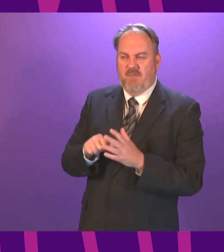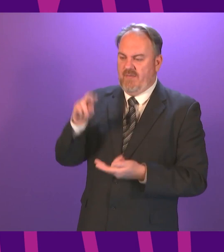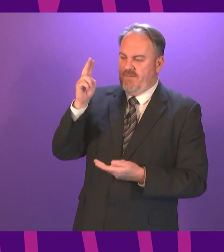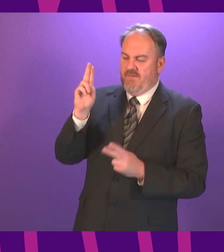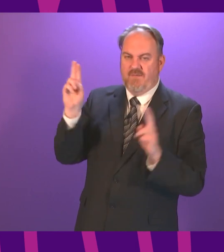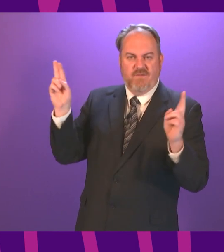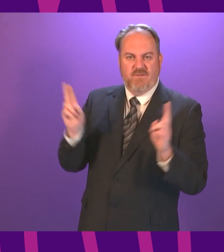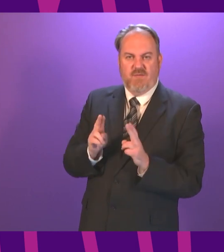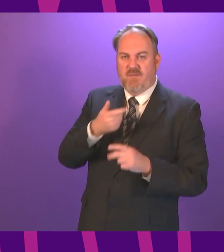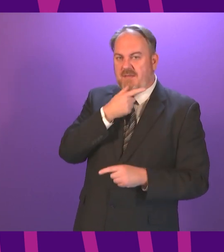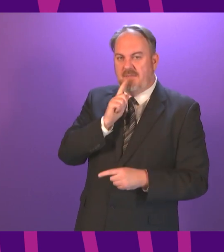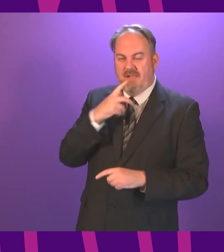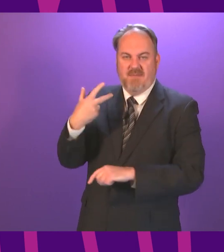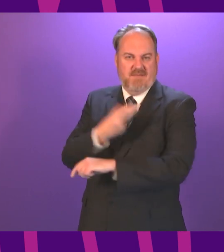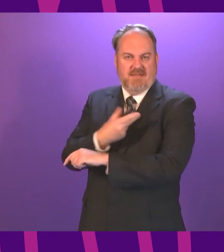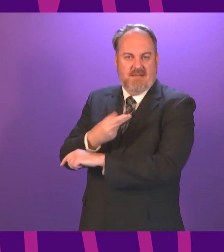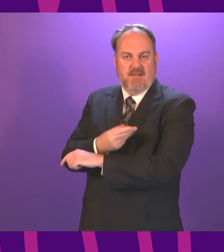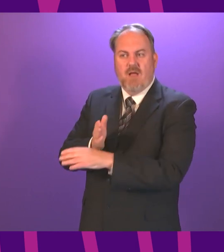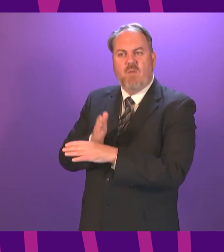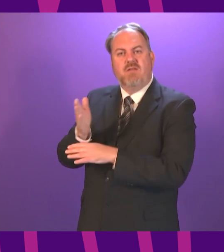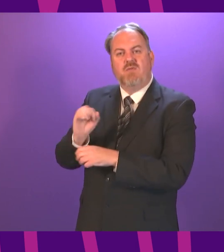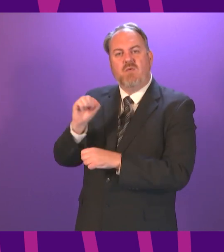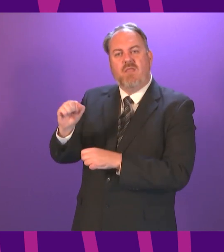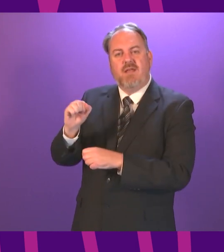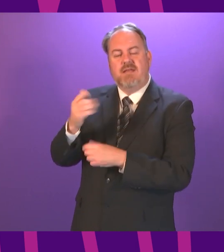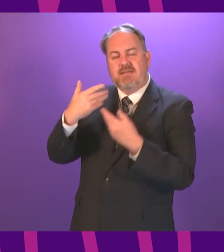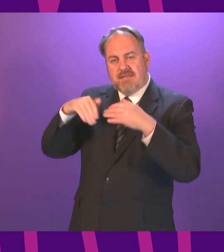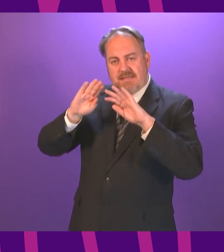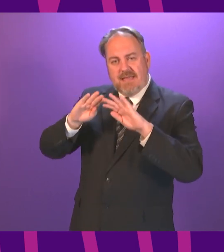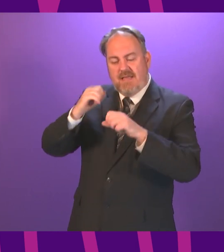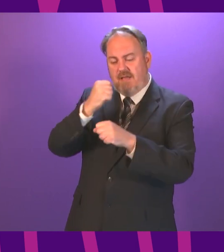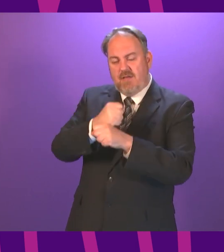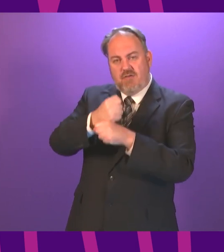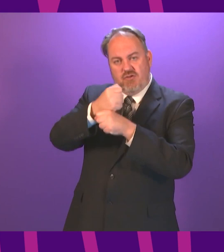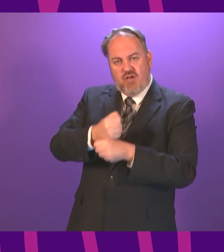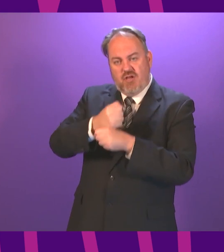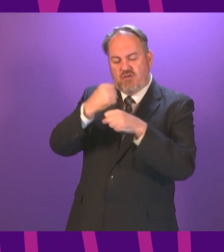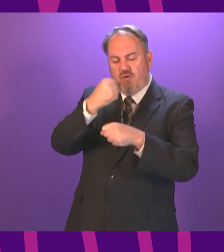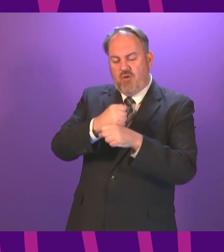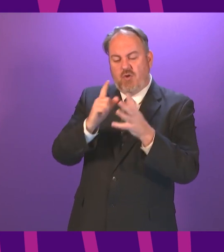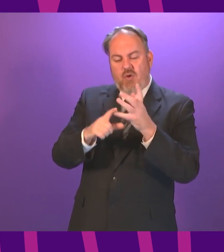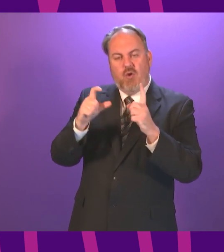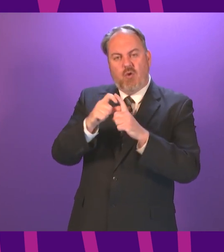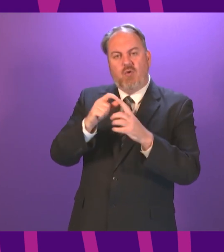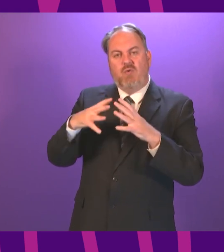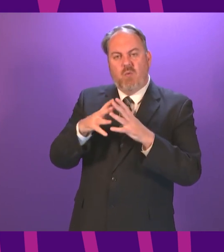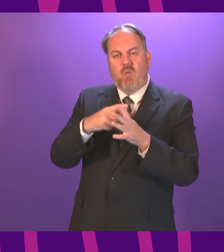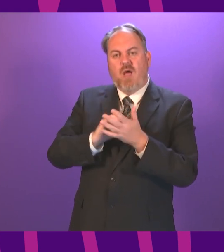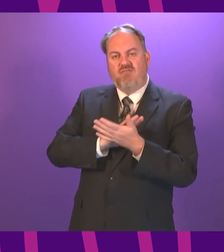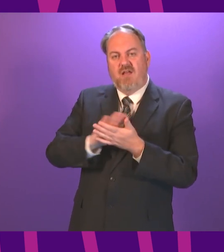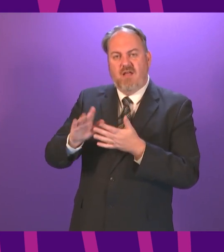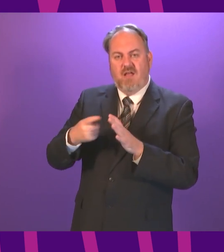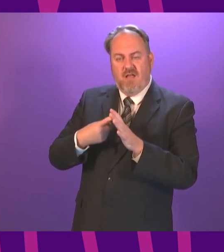about two hours ago at the Goudwara in Politshields and Albert Drive looking at the walk-in mobile vaccination